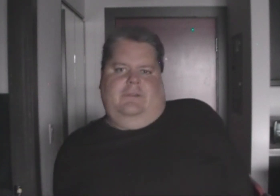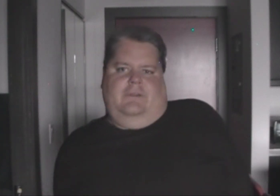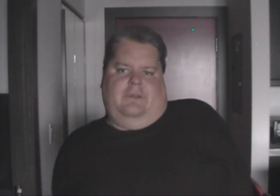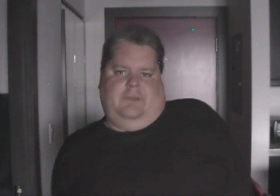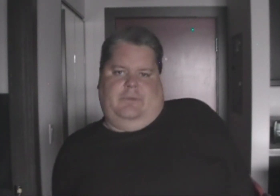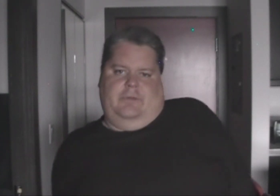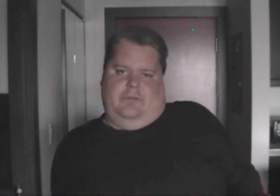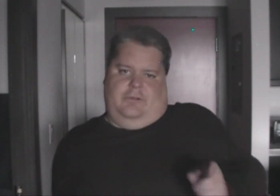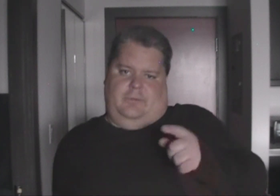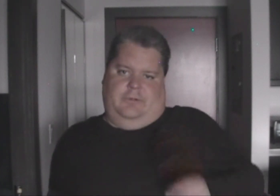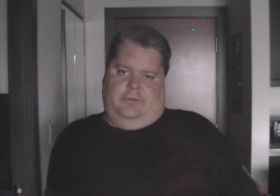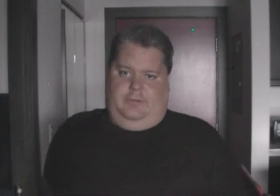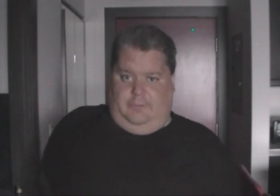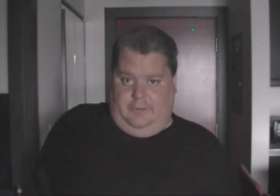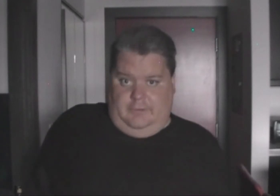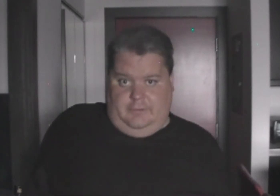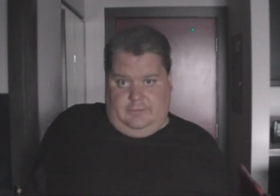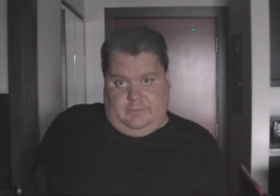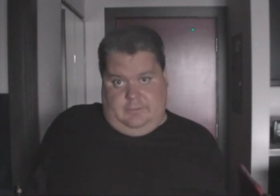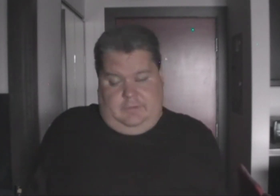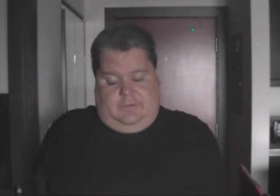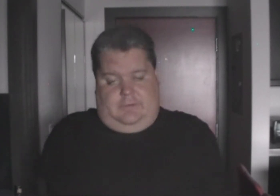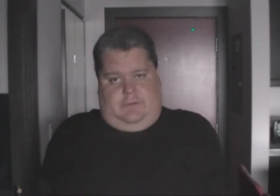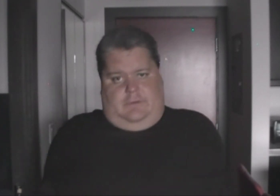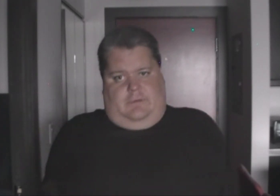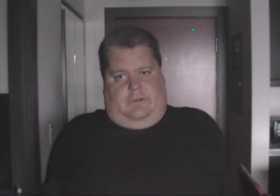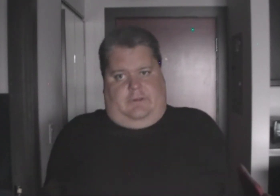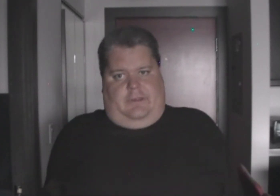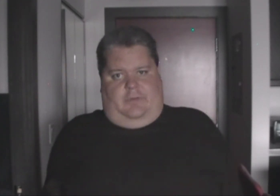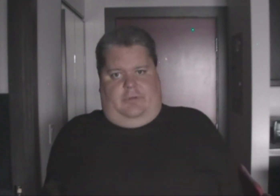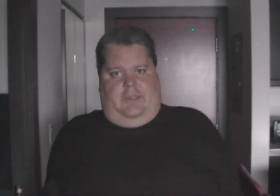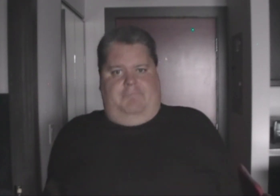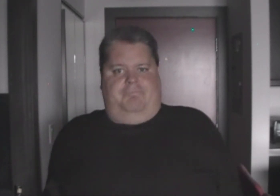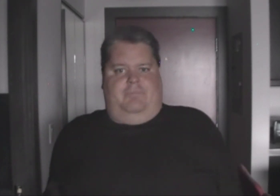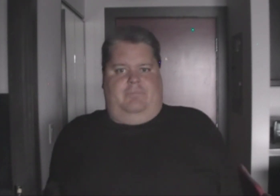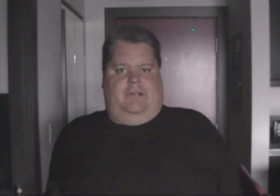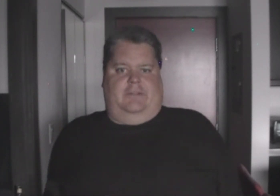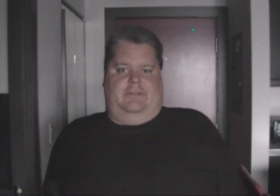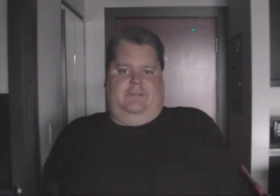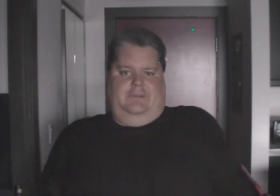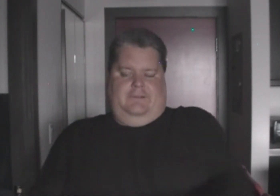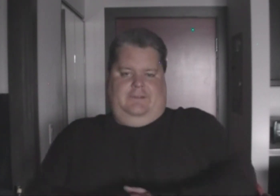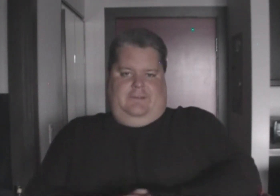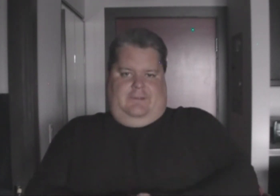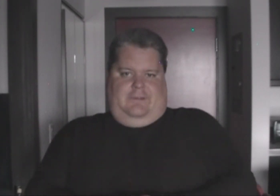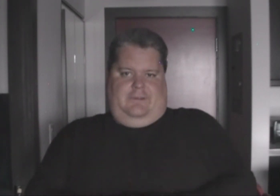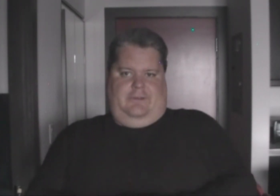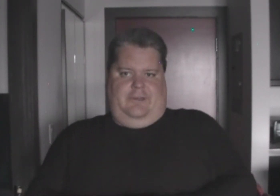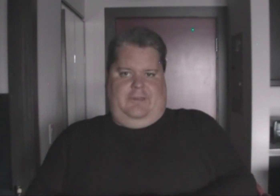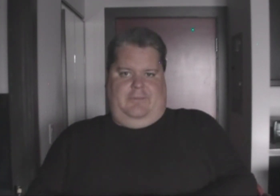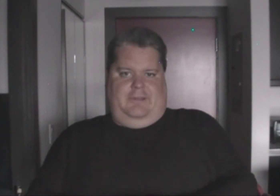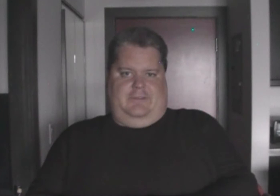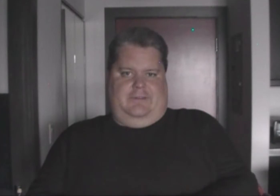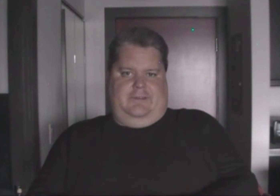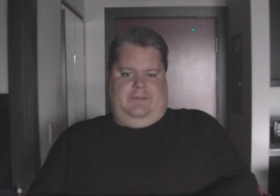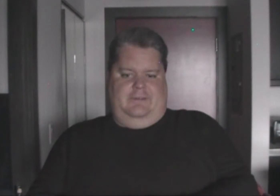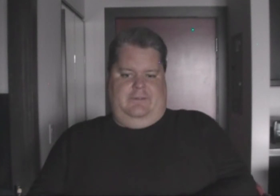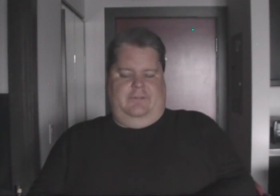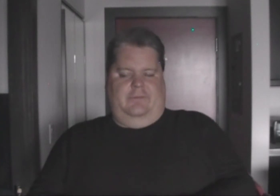I think Win, Lose, and Draw was also a game show game. But, another game that, uh, consumed